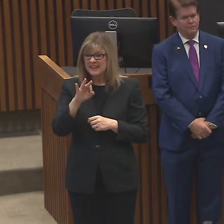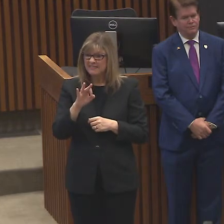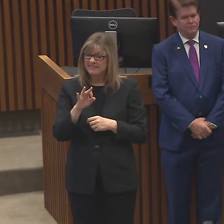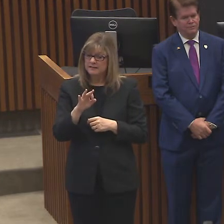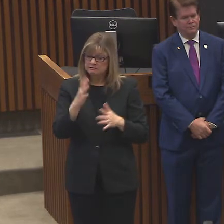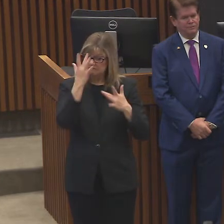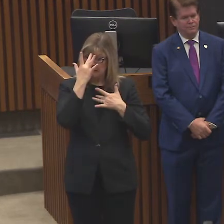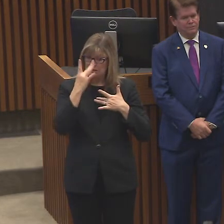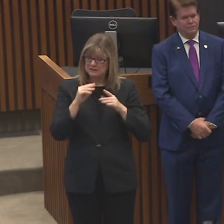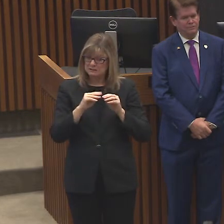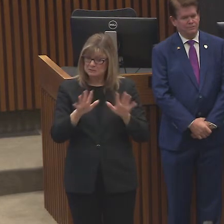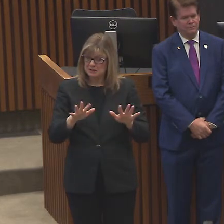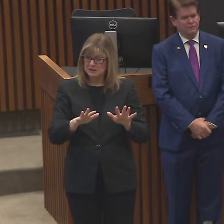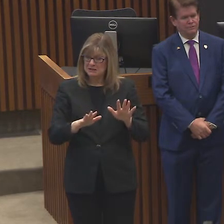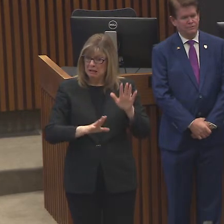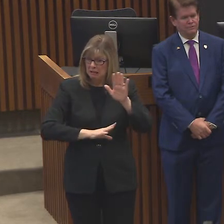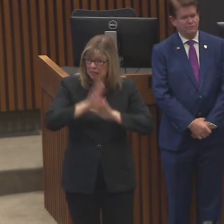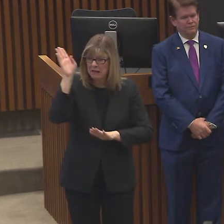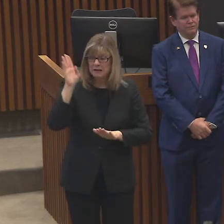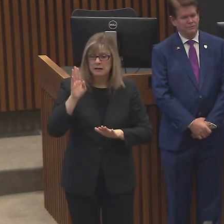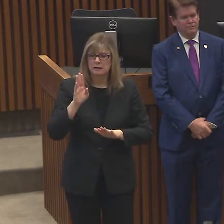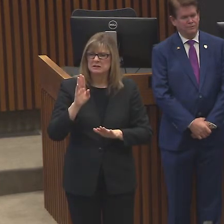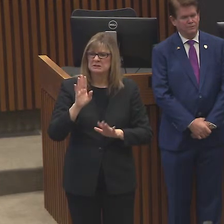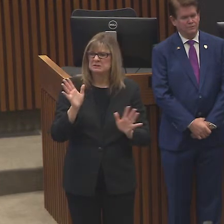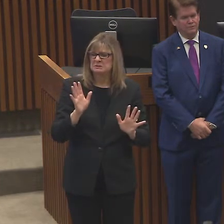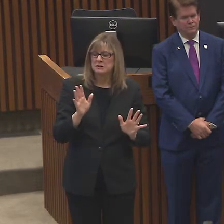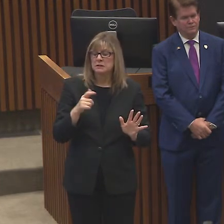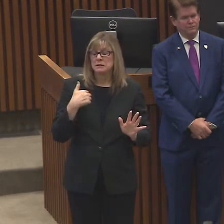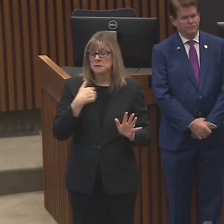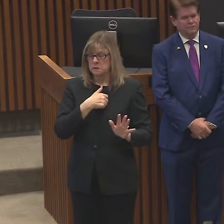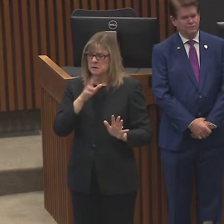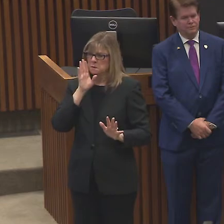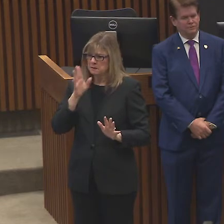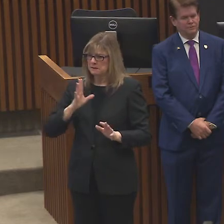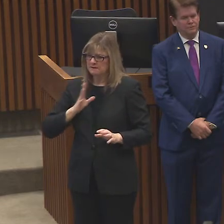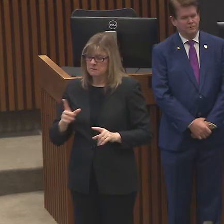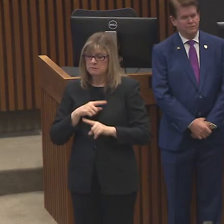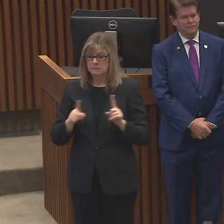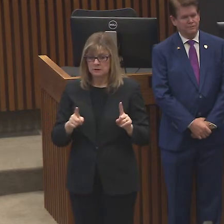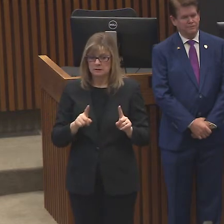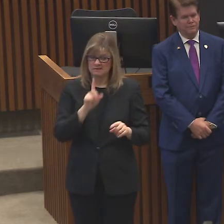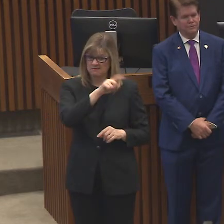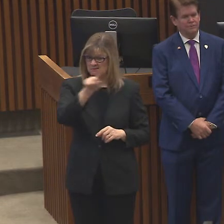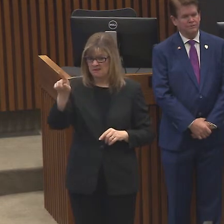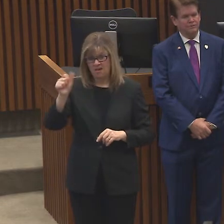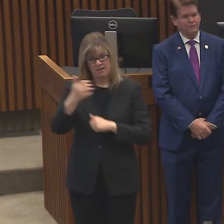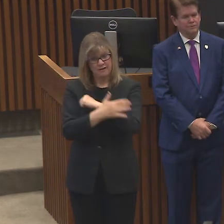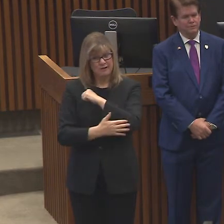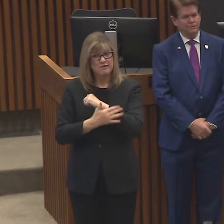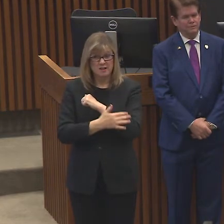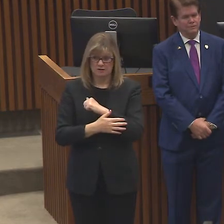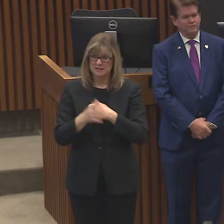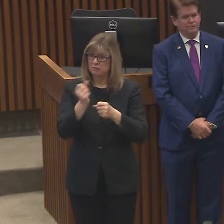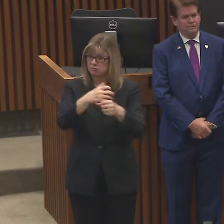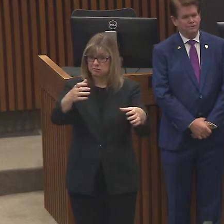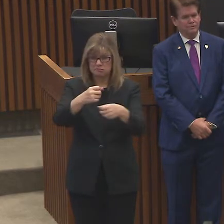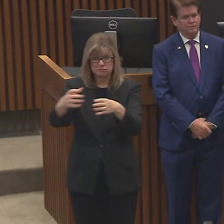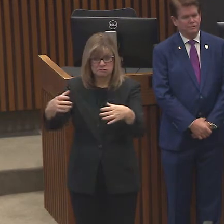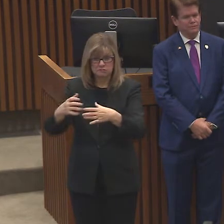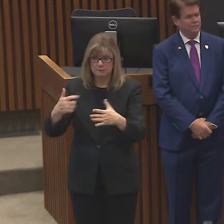continue to be good. Uh, but that could easily be overwhelmed as it has been in some of the other countries and so we're absolutely trying to prevent that.